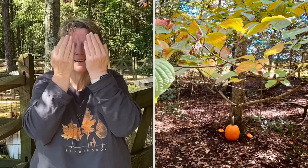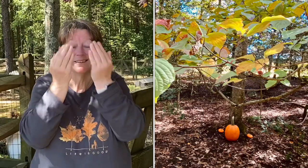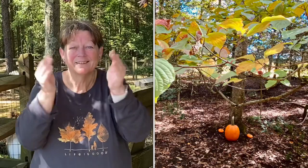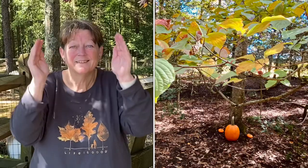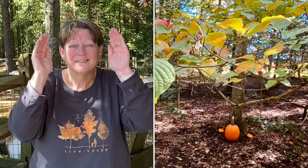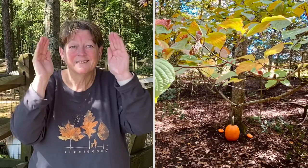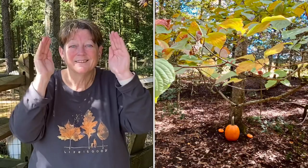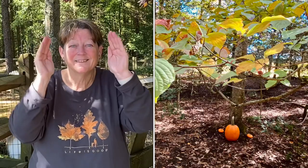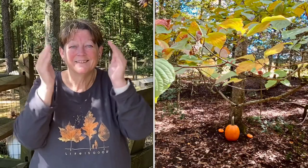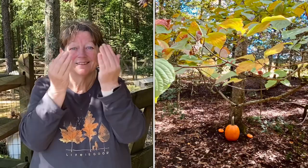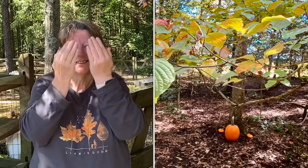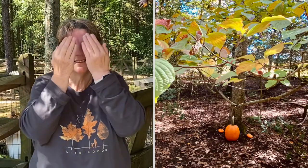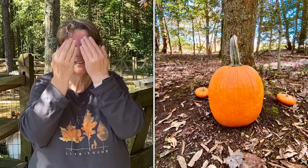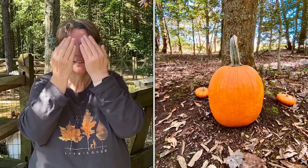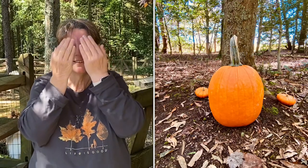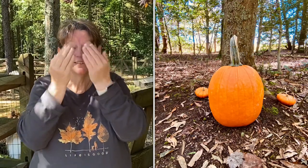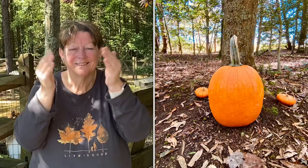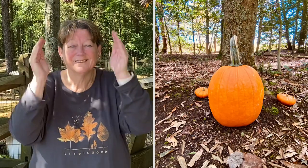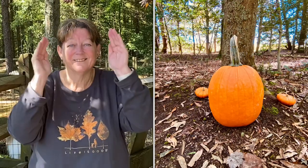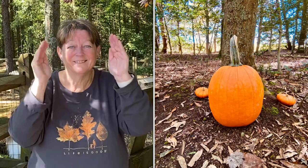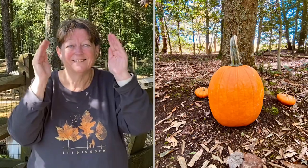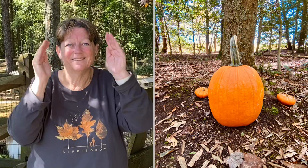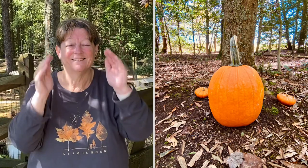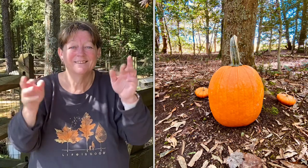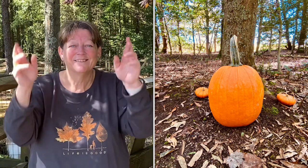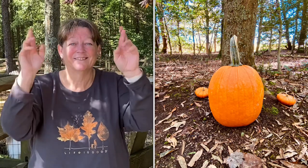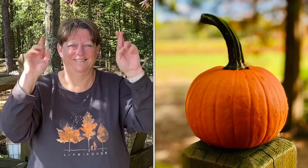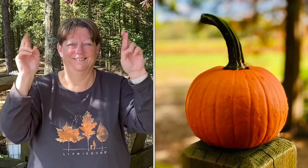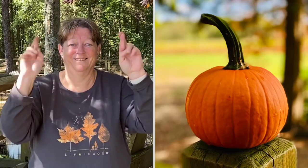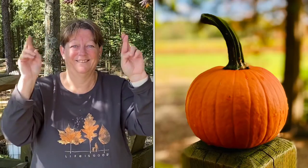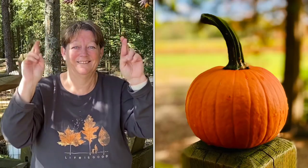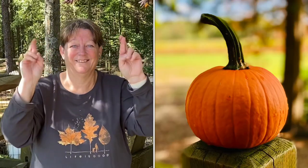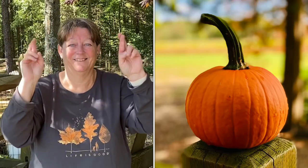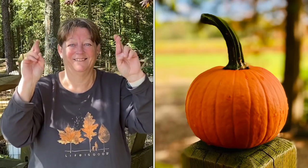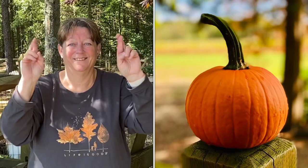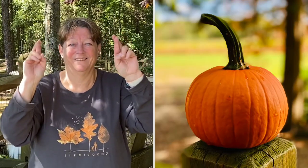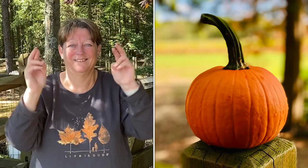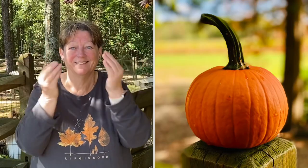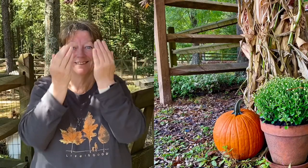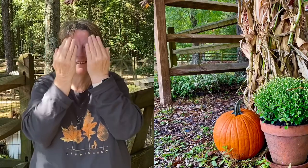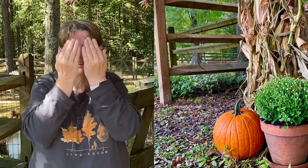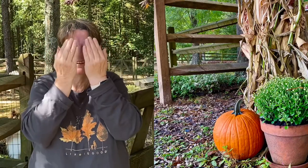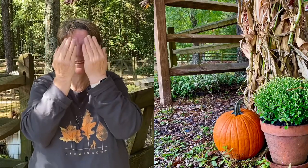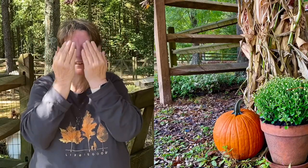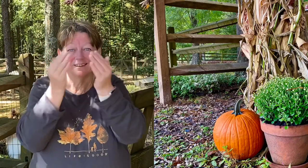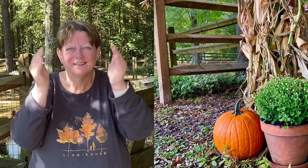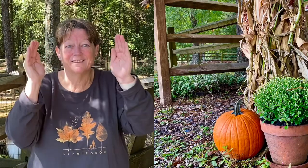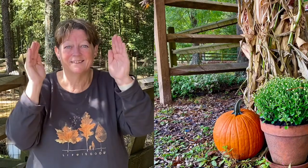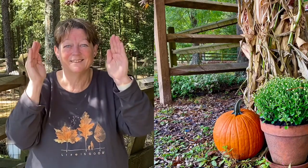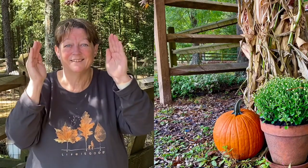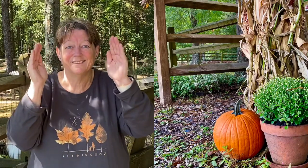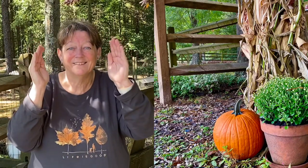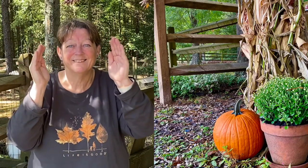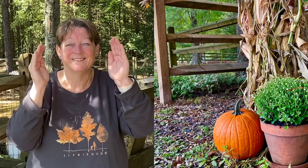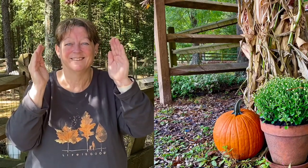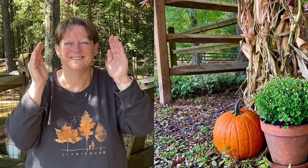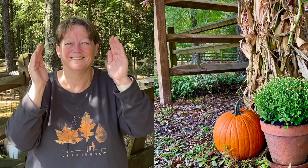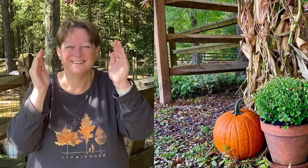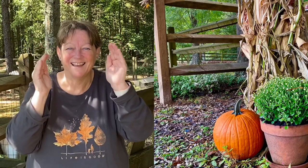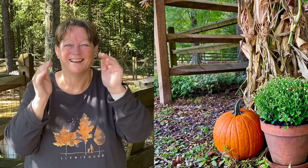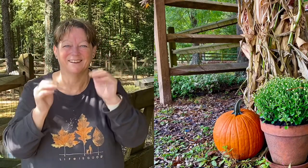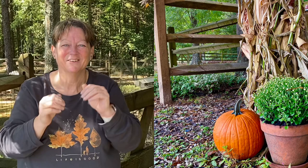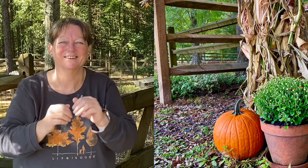halloween halloween then we'll be ready for halloween